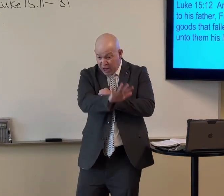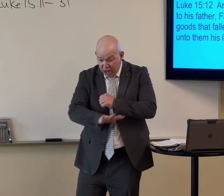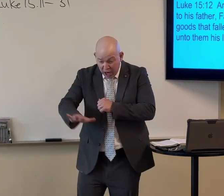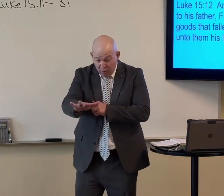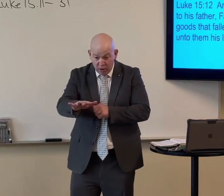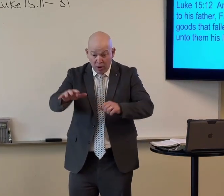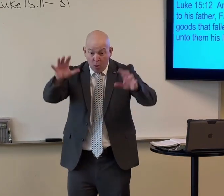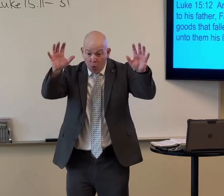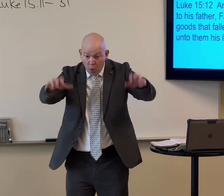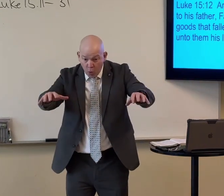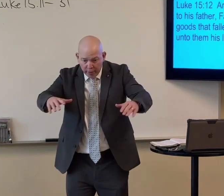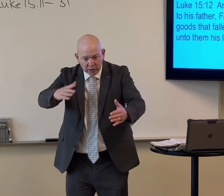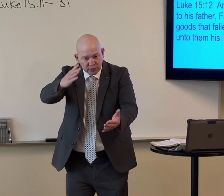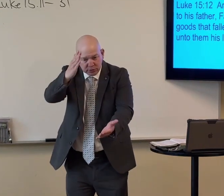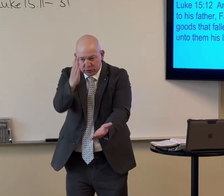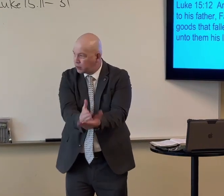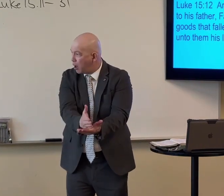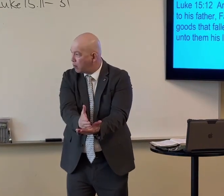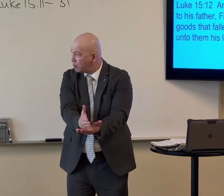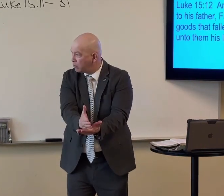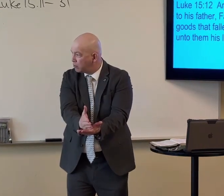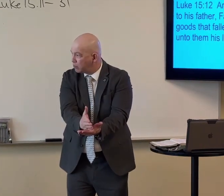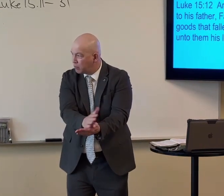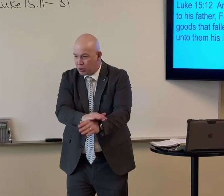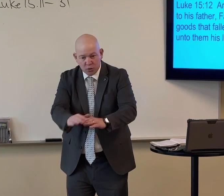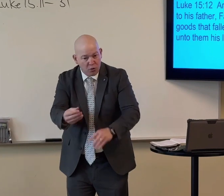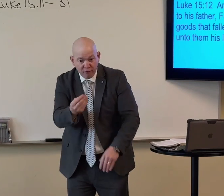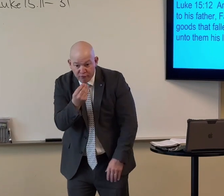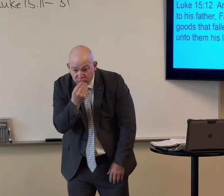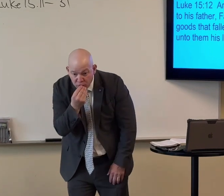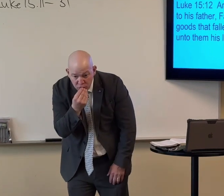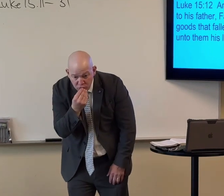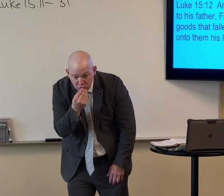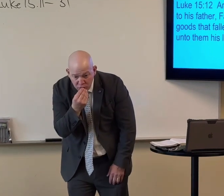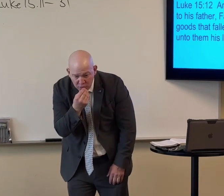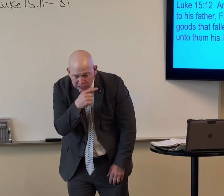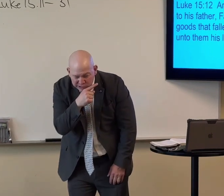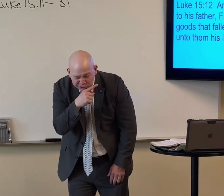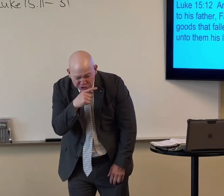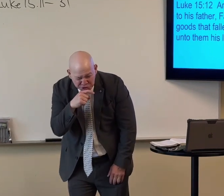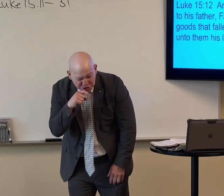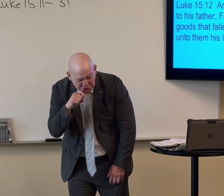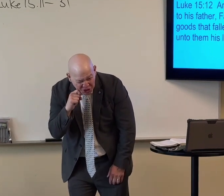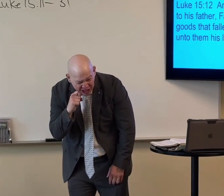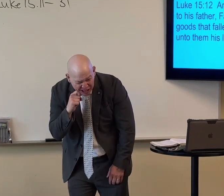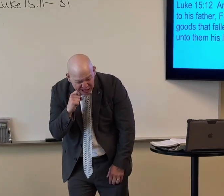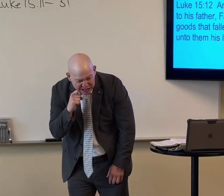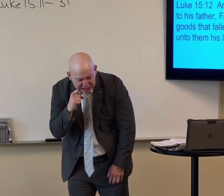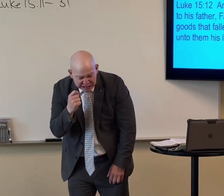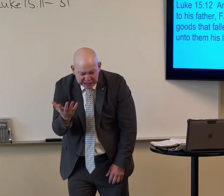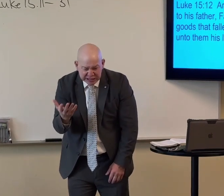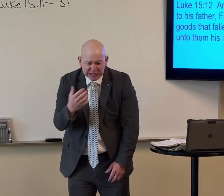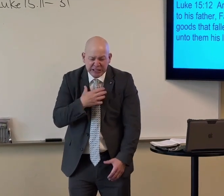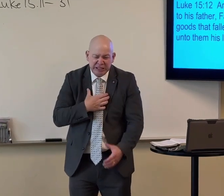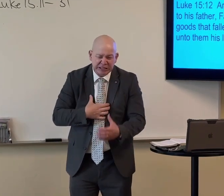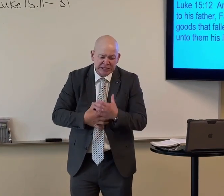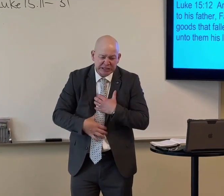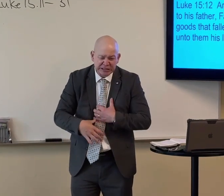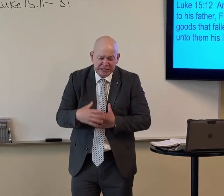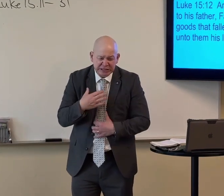And in that area there, there, there became a drought. Land was dry. There was a